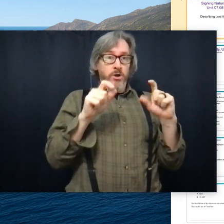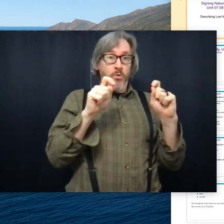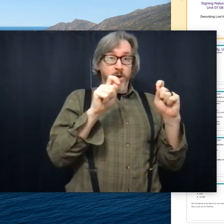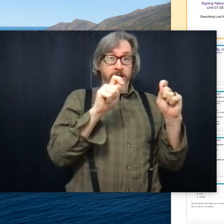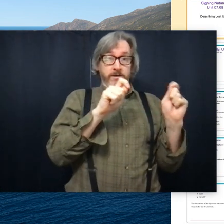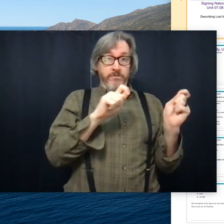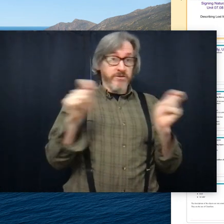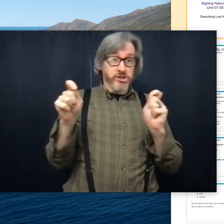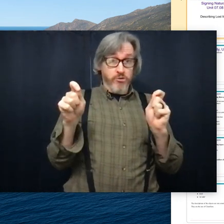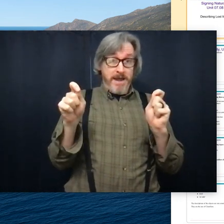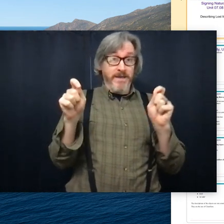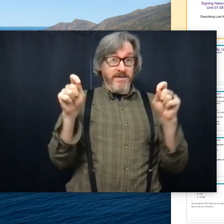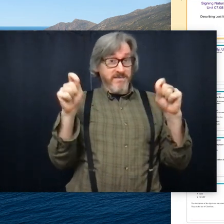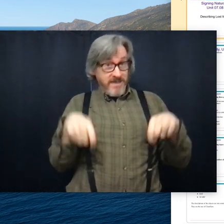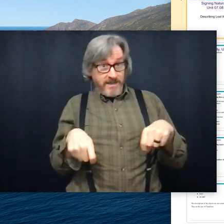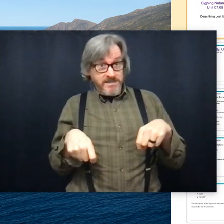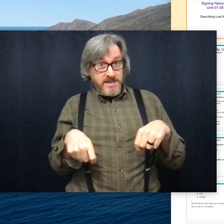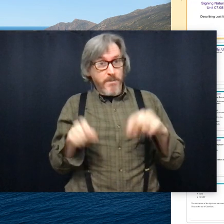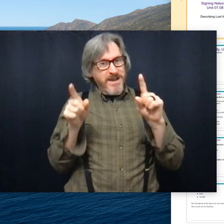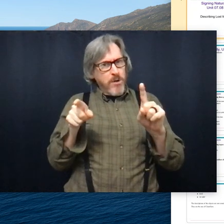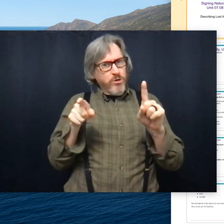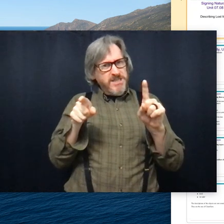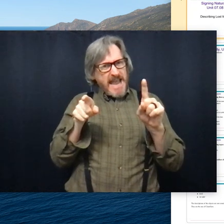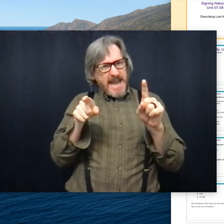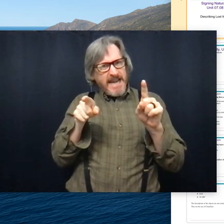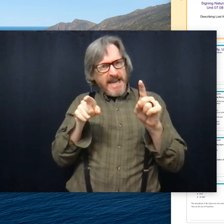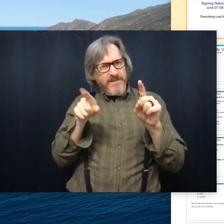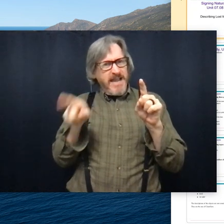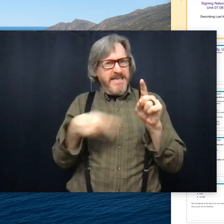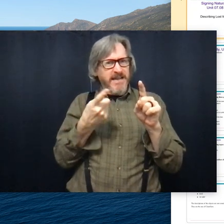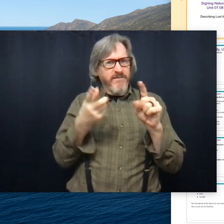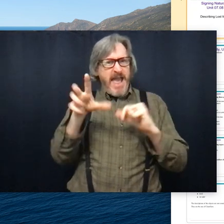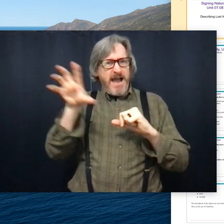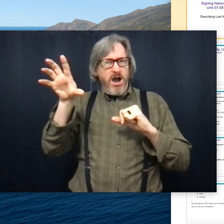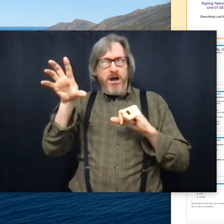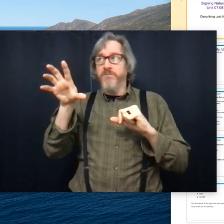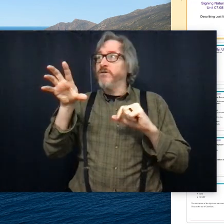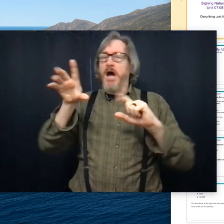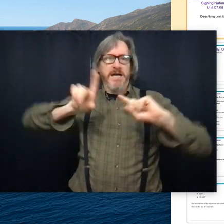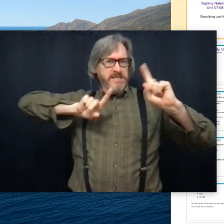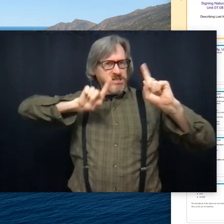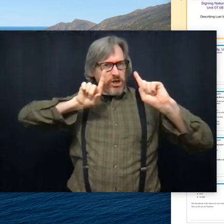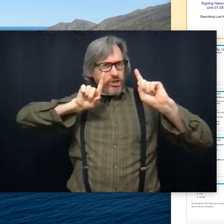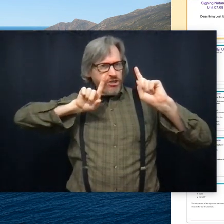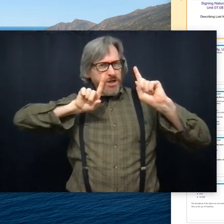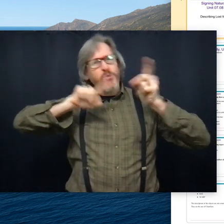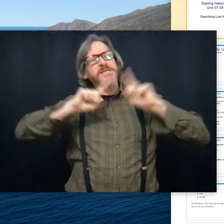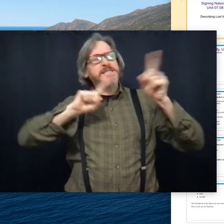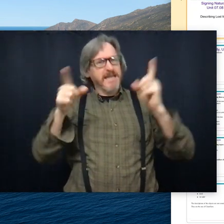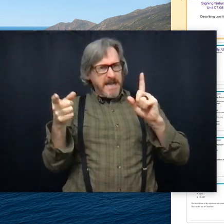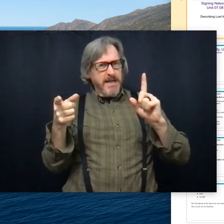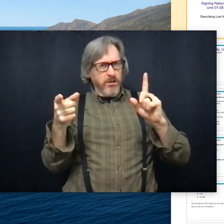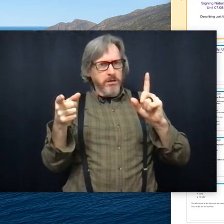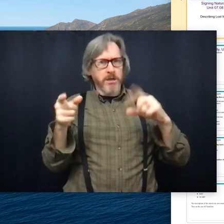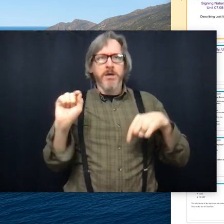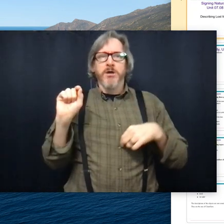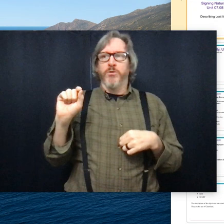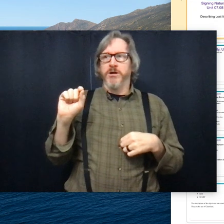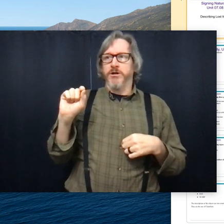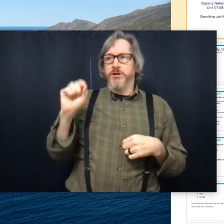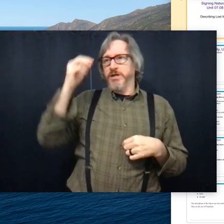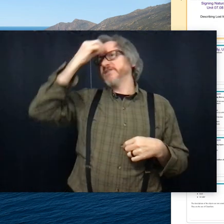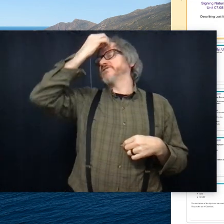done with describing things, but now we're just adding in the idea of a more extended dialogue